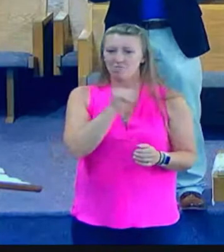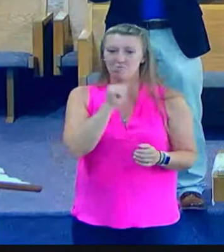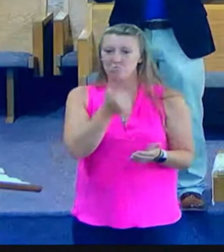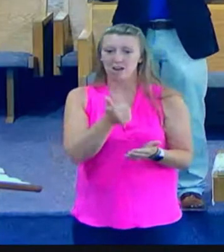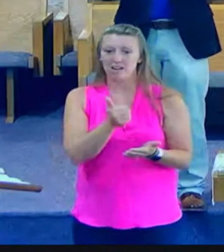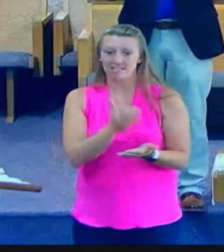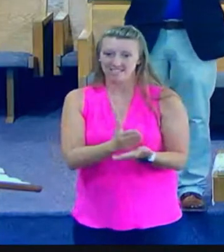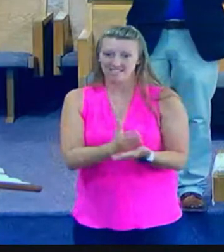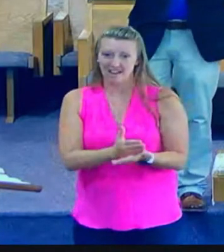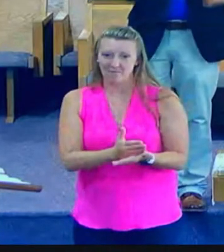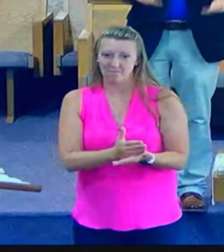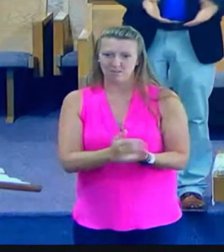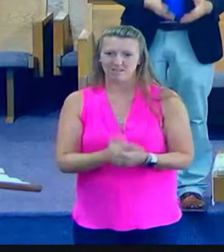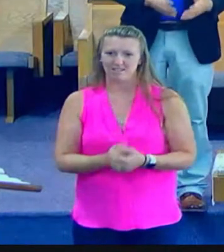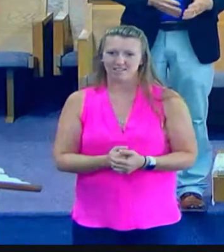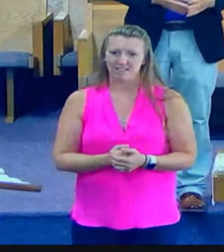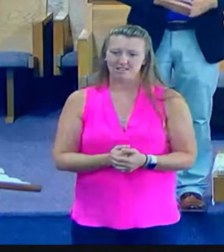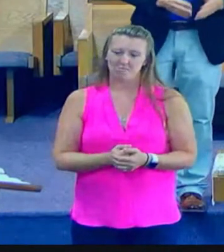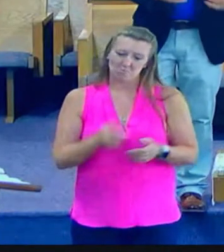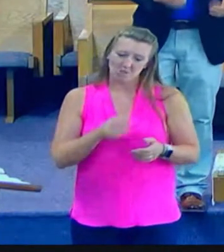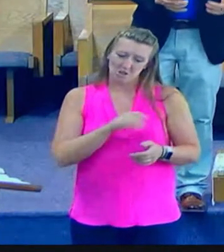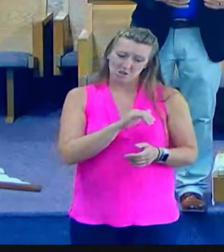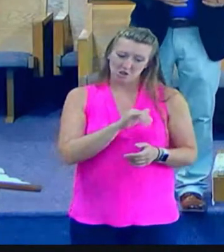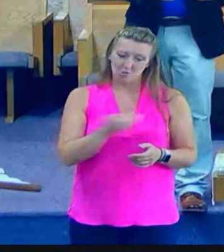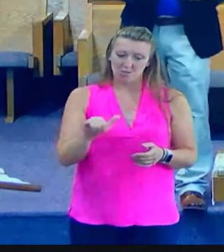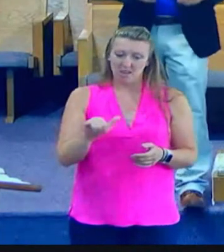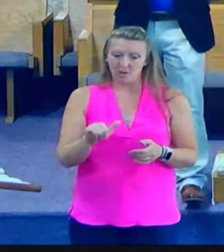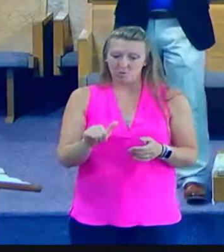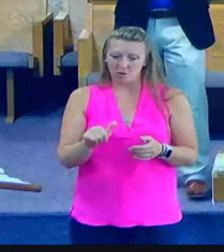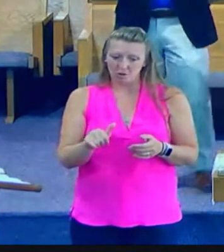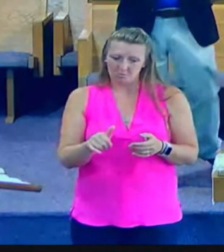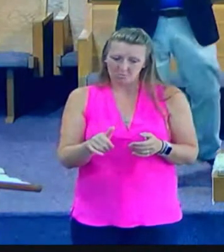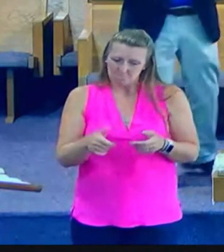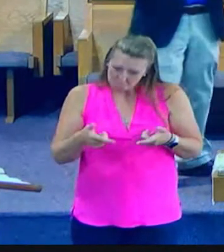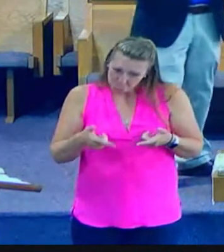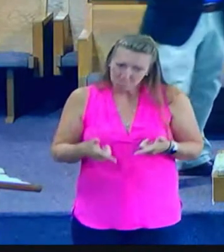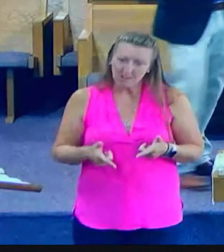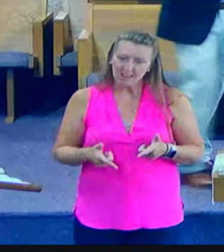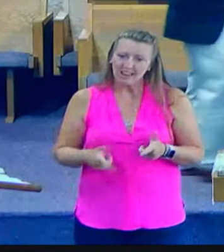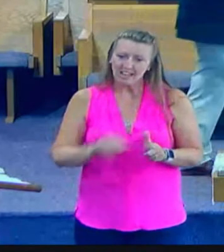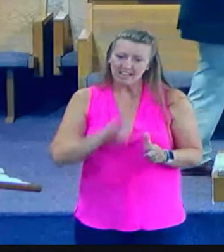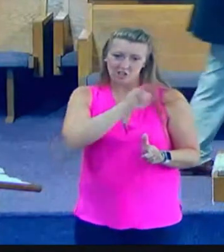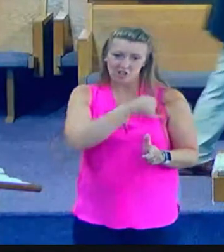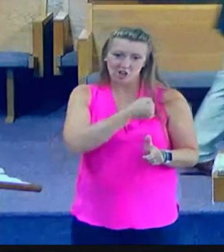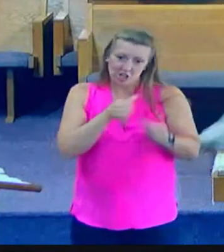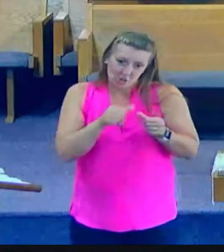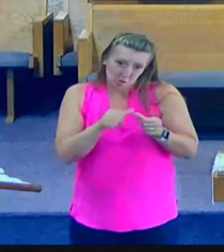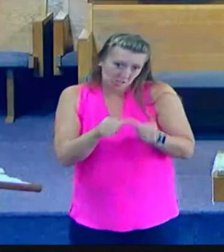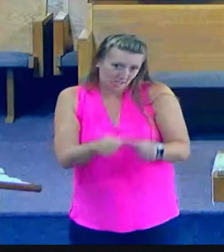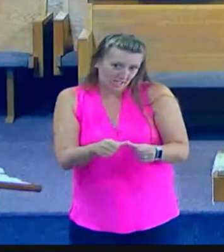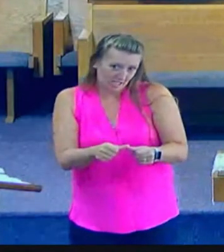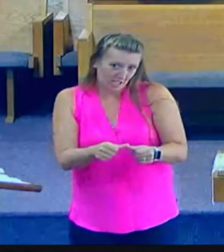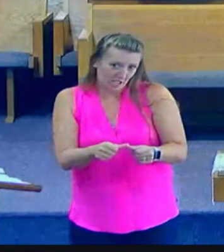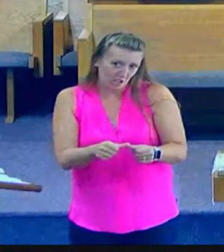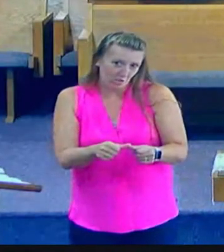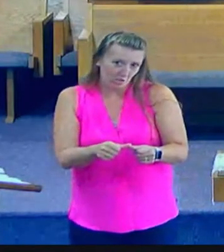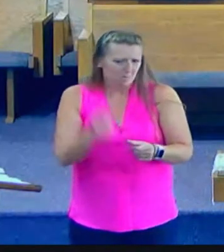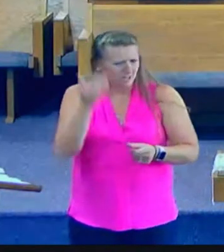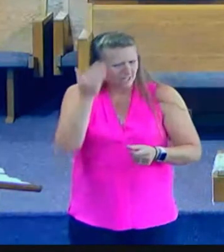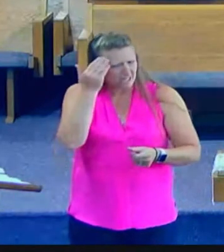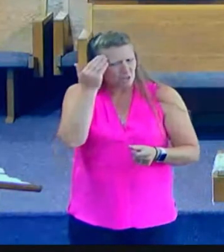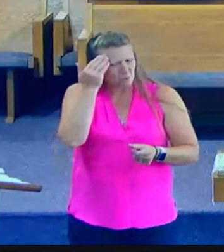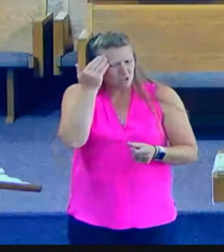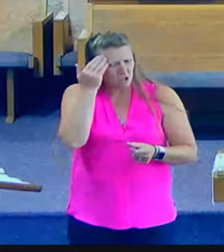that they were permitting John, they were allowing John to continue, probably because he was a known entity.